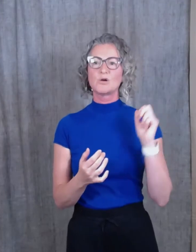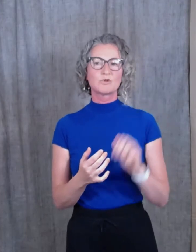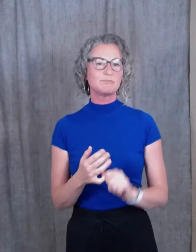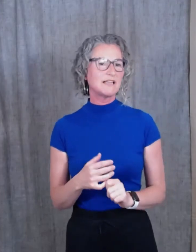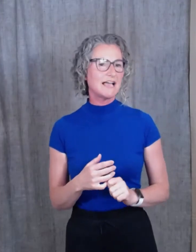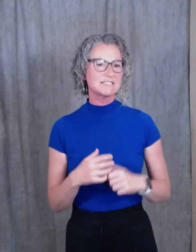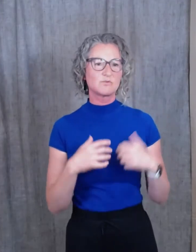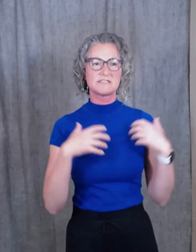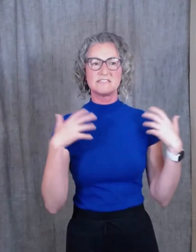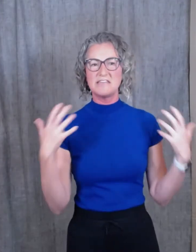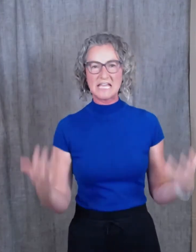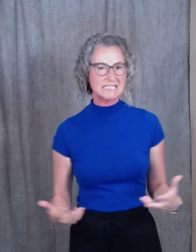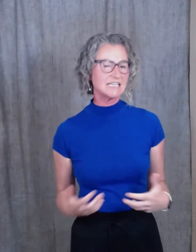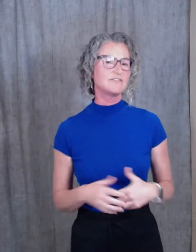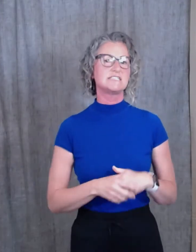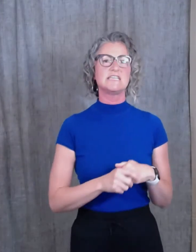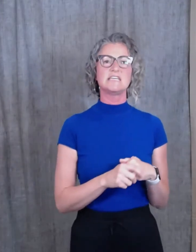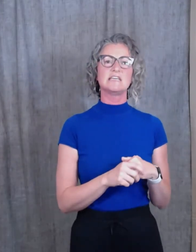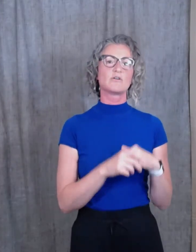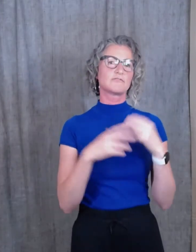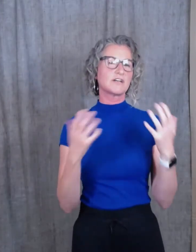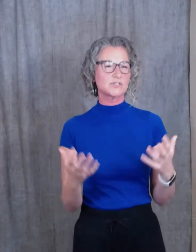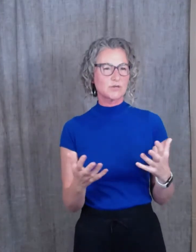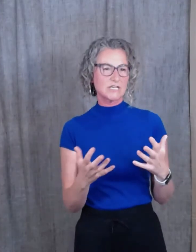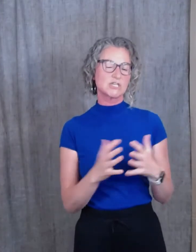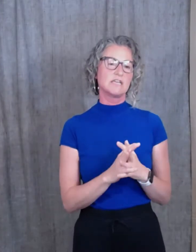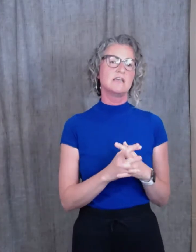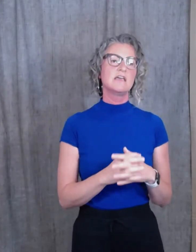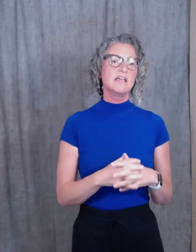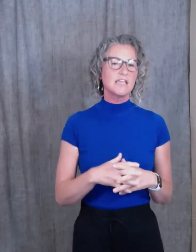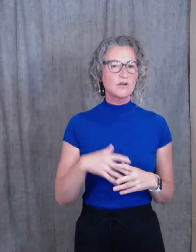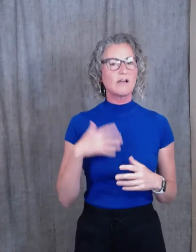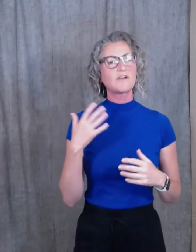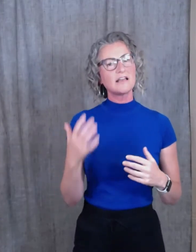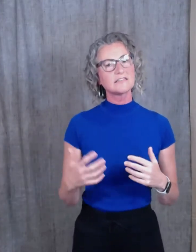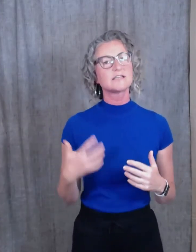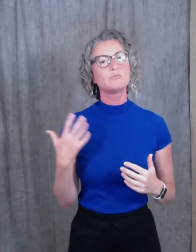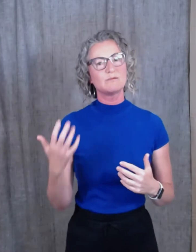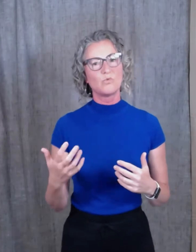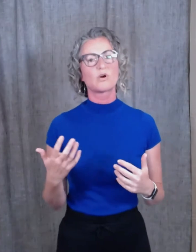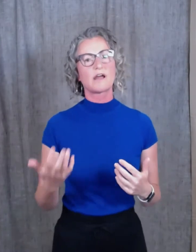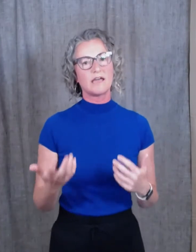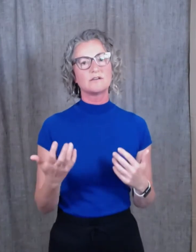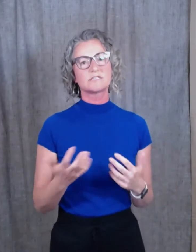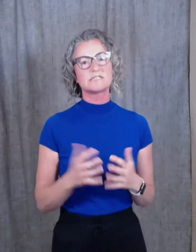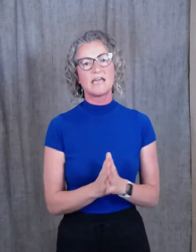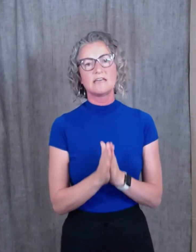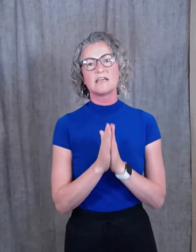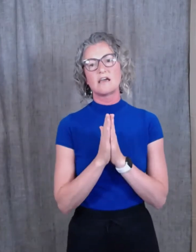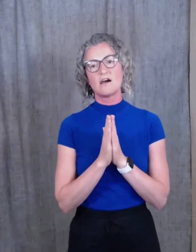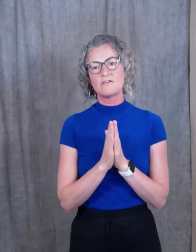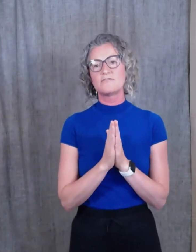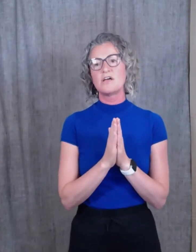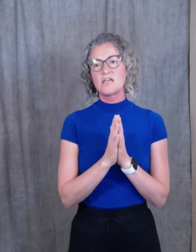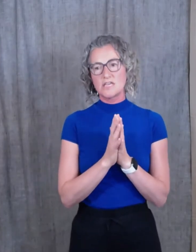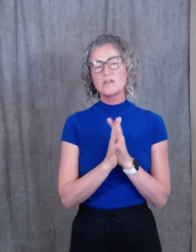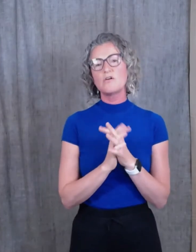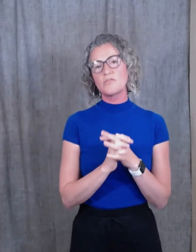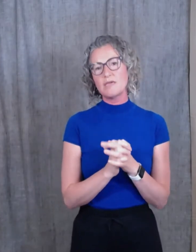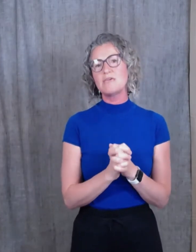replies with negativity or frustration, you know, I've got a little bit more understanding of, you know, they may